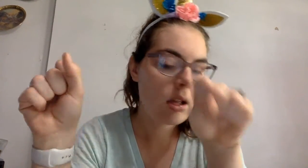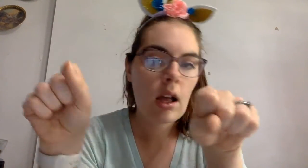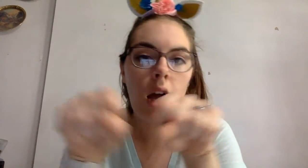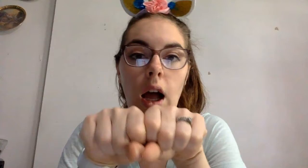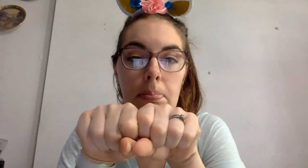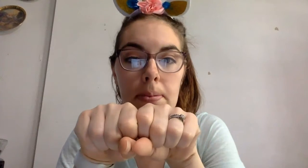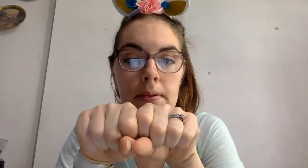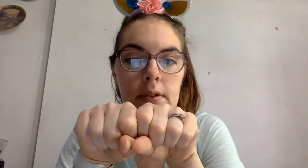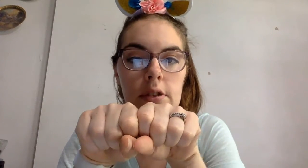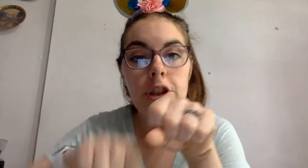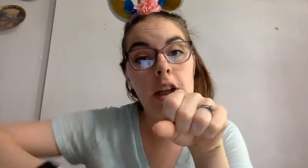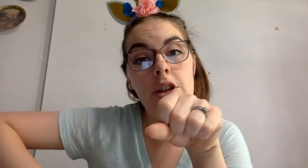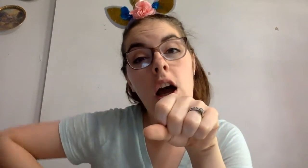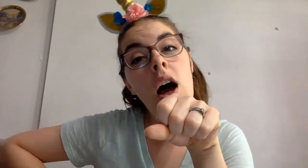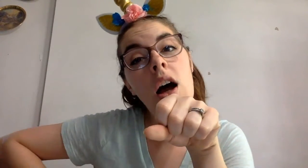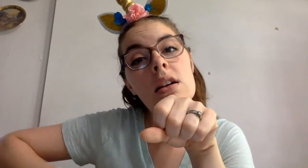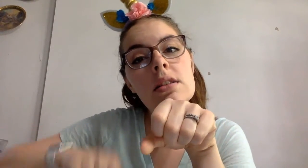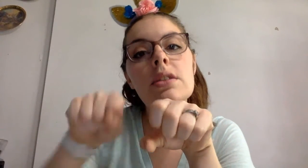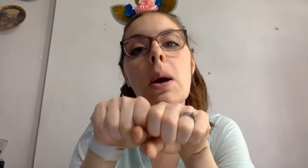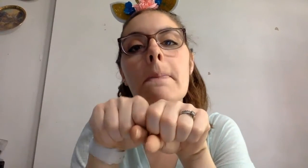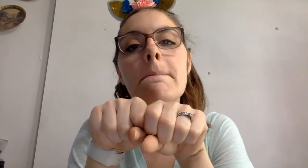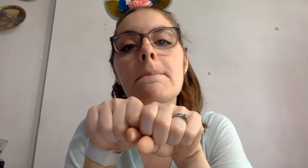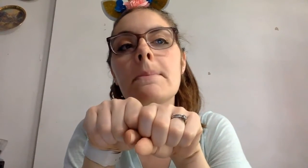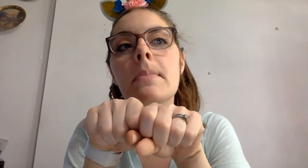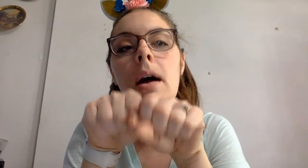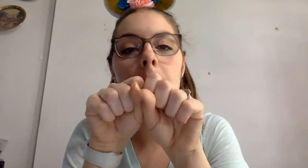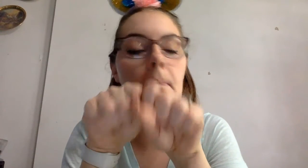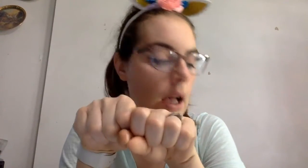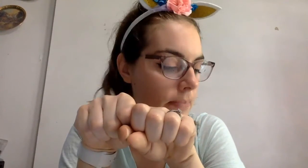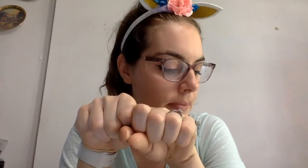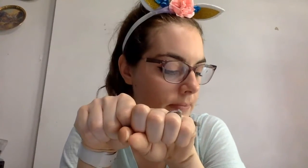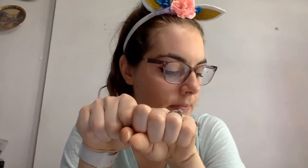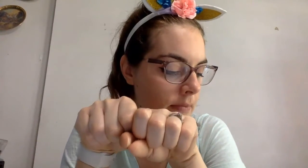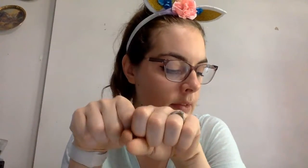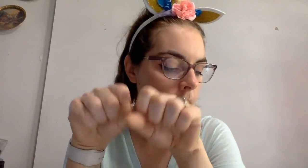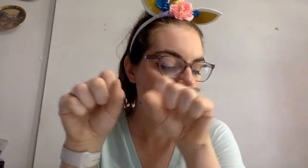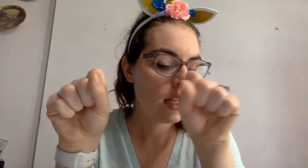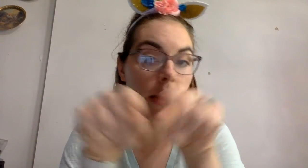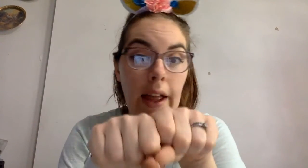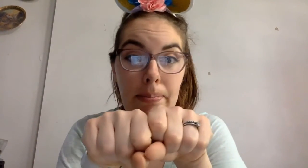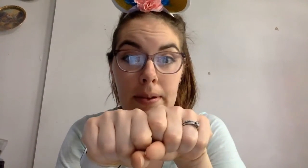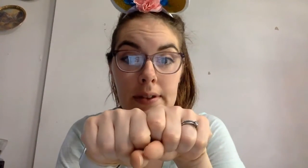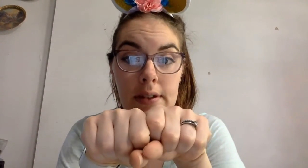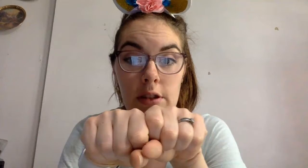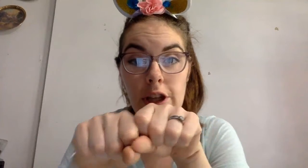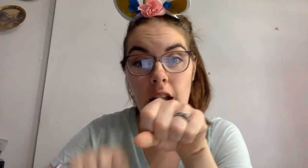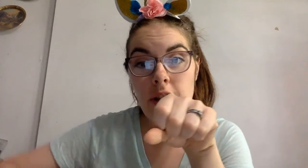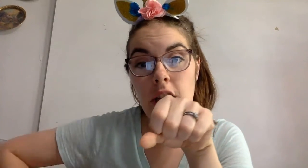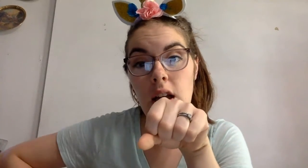Hop. Change h-t to m. Tip. Hop Cup. Change c-c